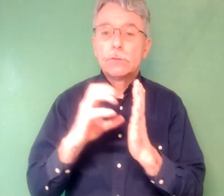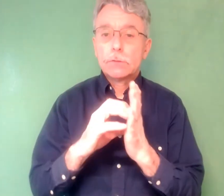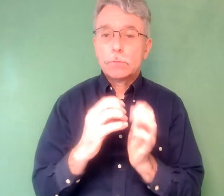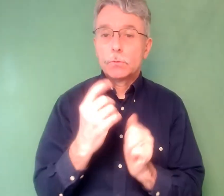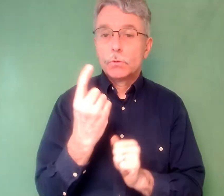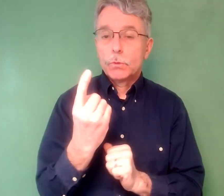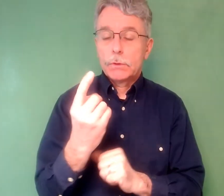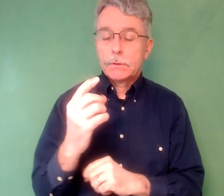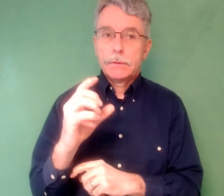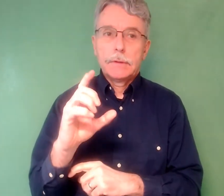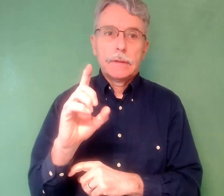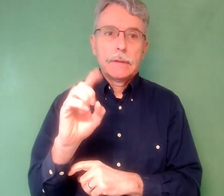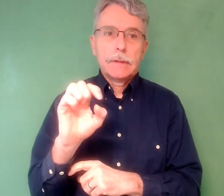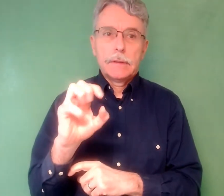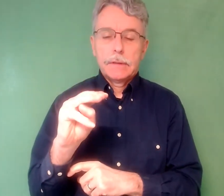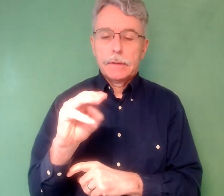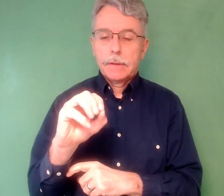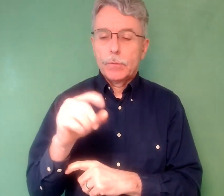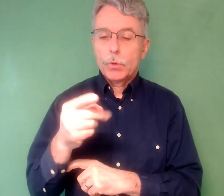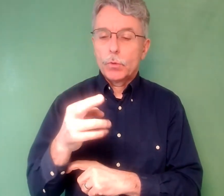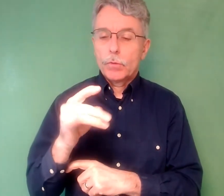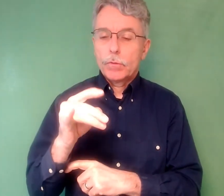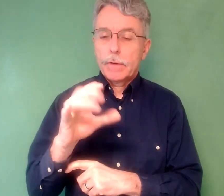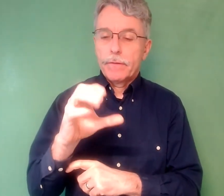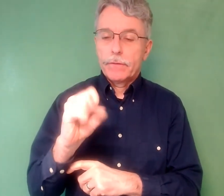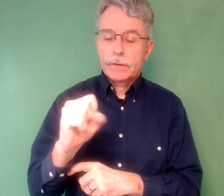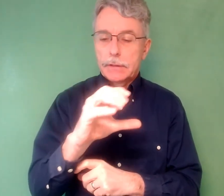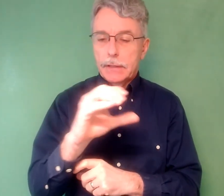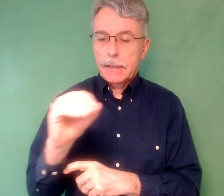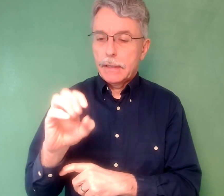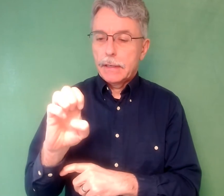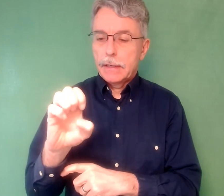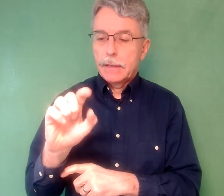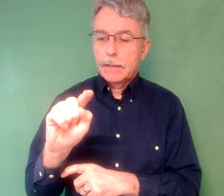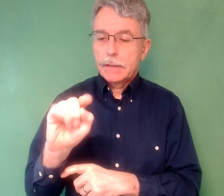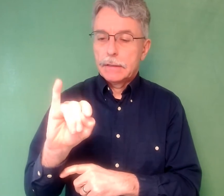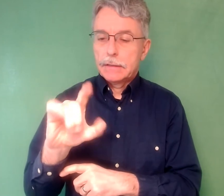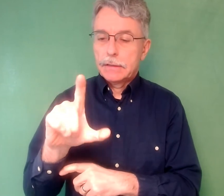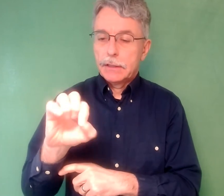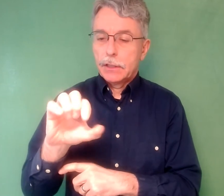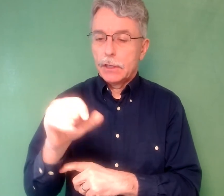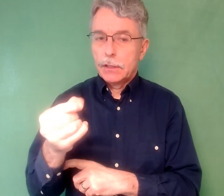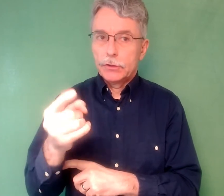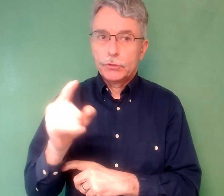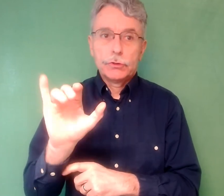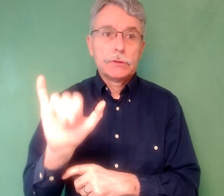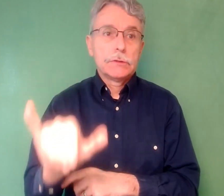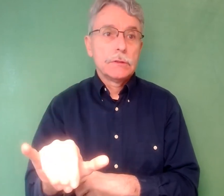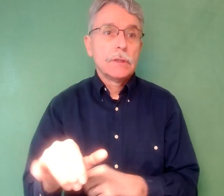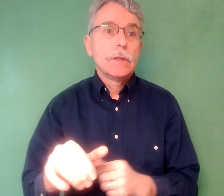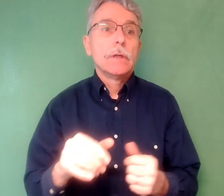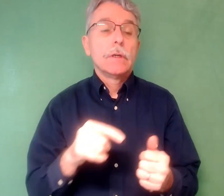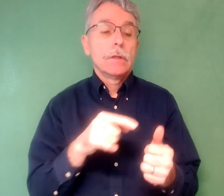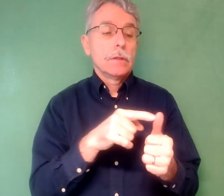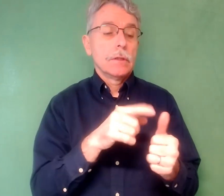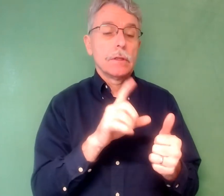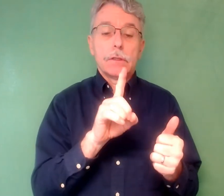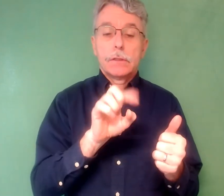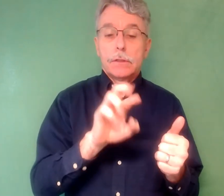Chapter 1. Demographics and Etiology. Summary. Dr. Damra Goff-Parris is one of the editors